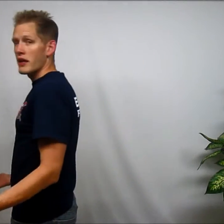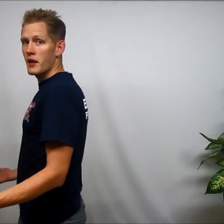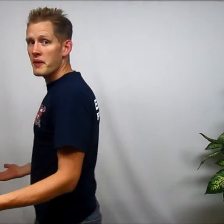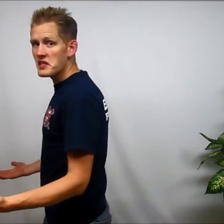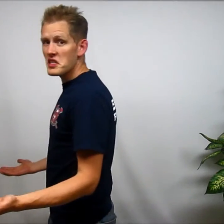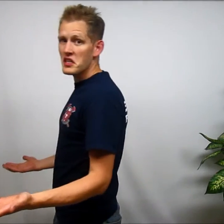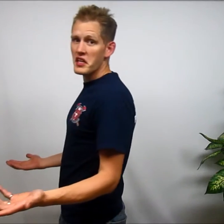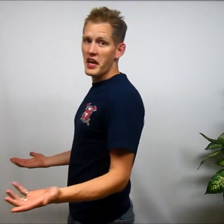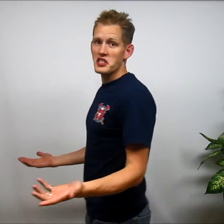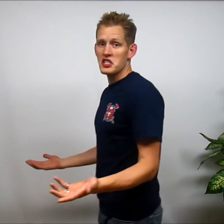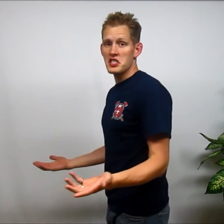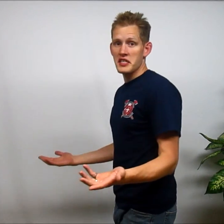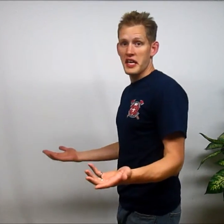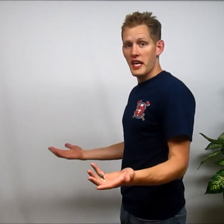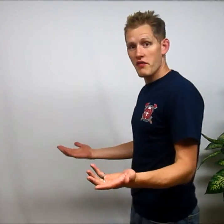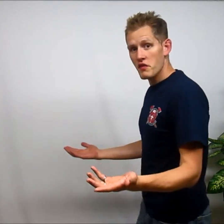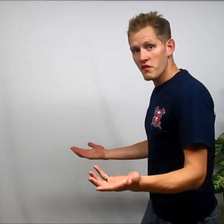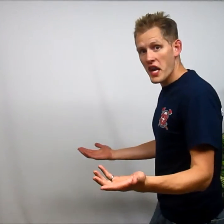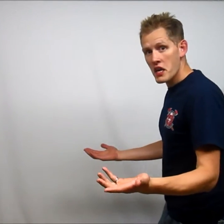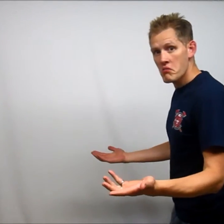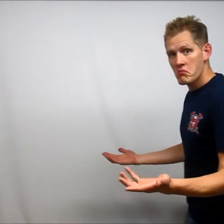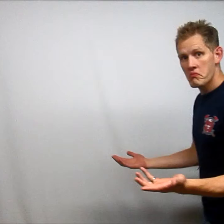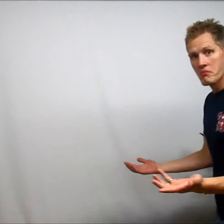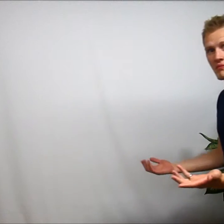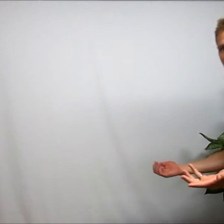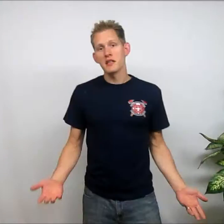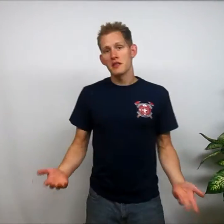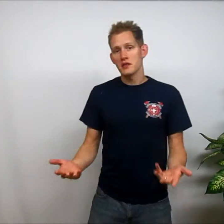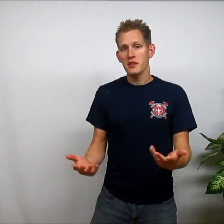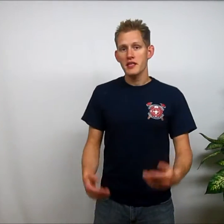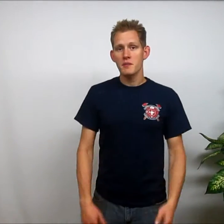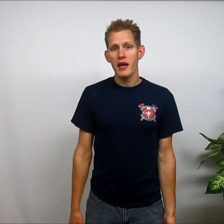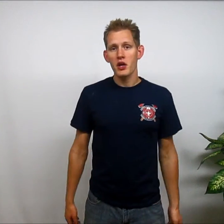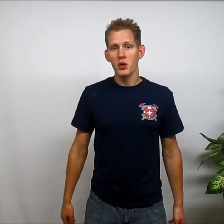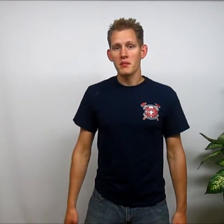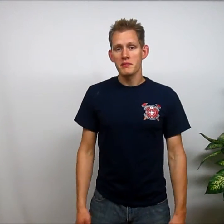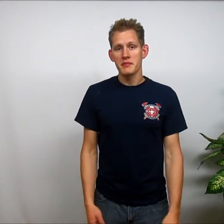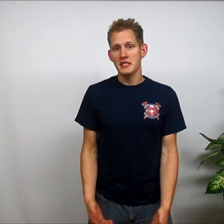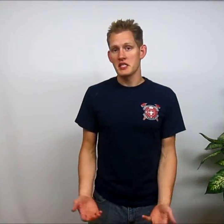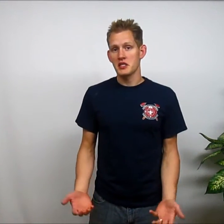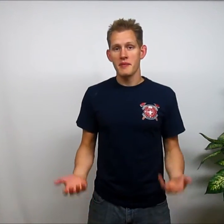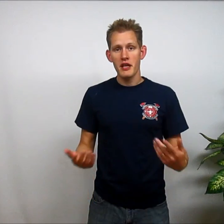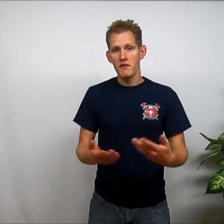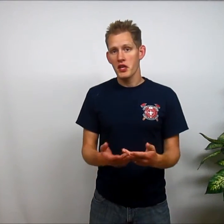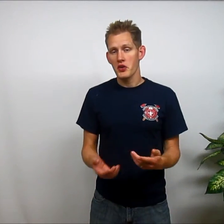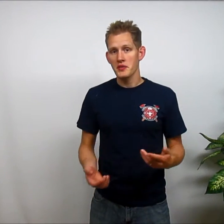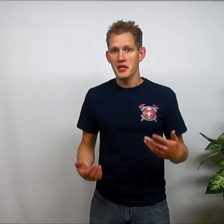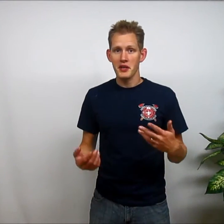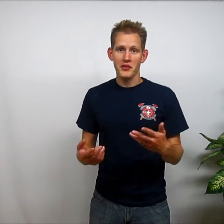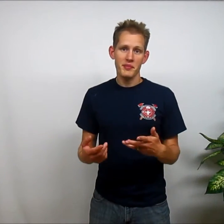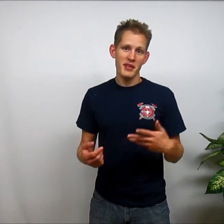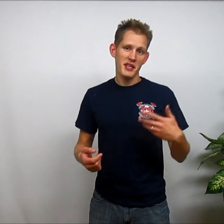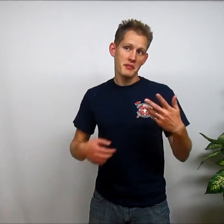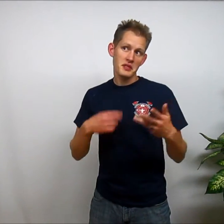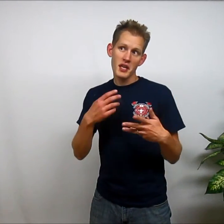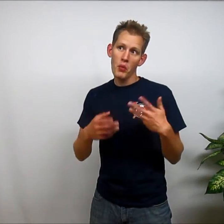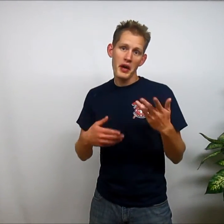And basically, I just like having fun. So, that's my goal. It's to make videos that are going to be somewhat